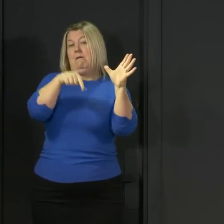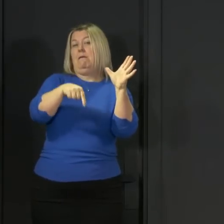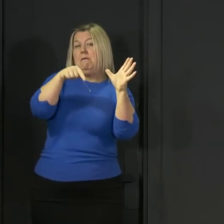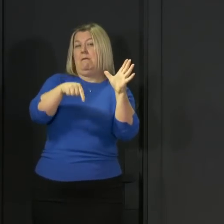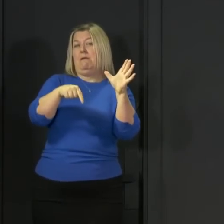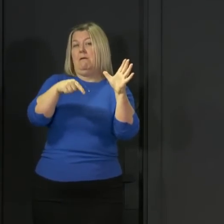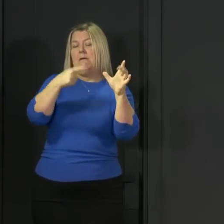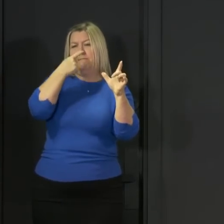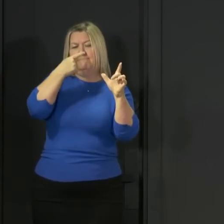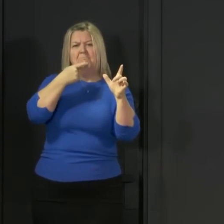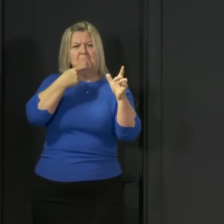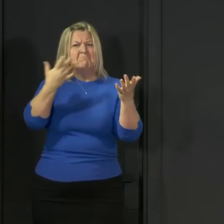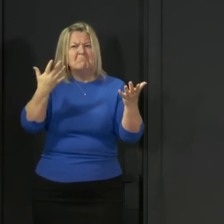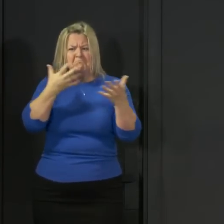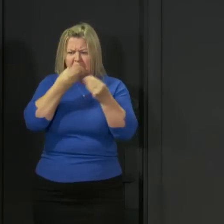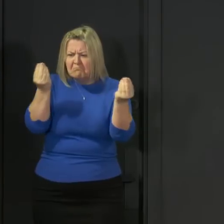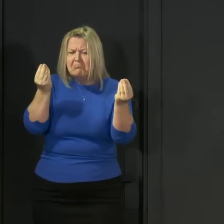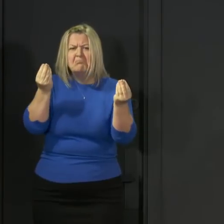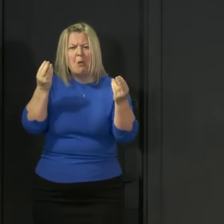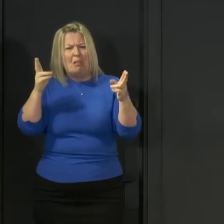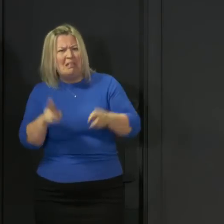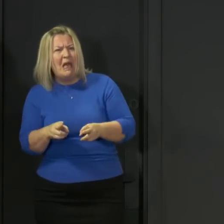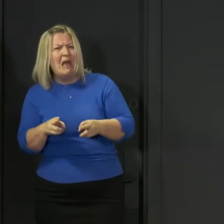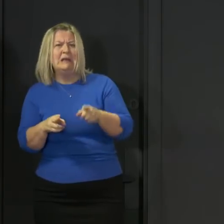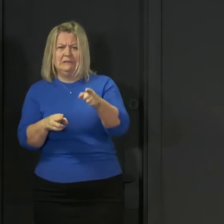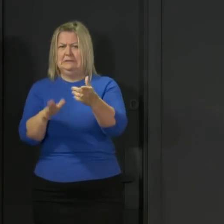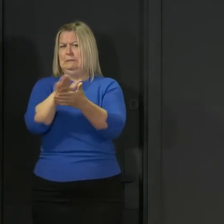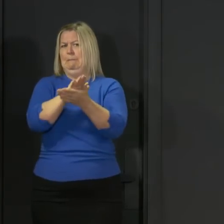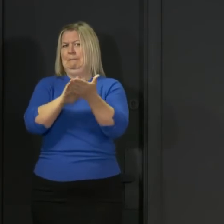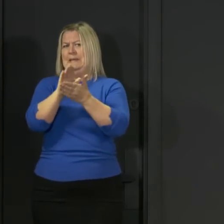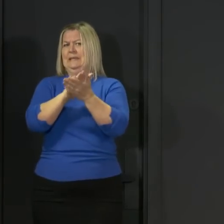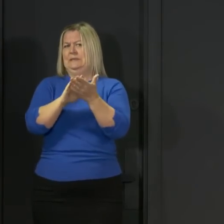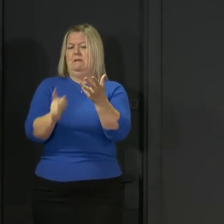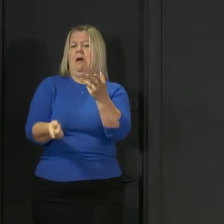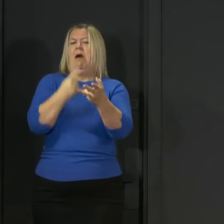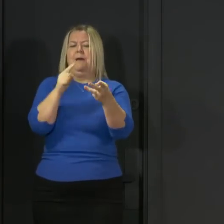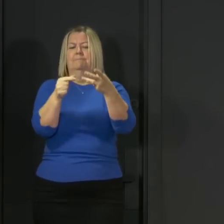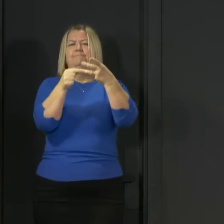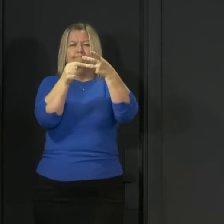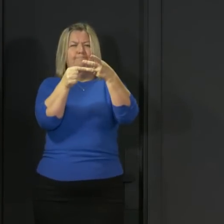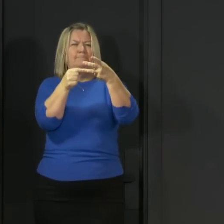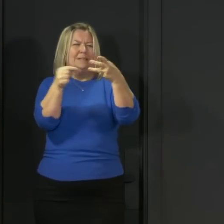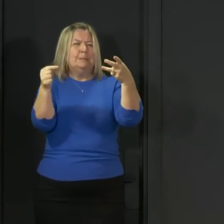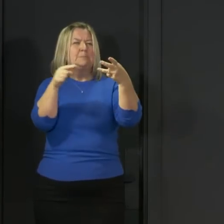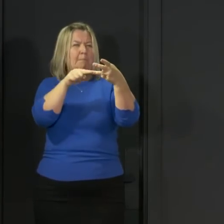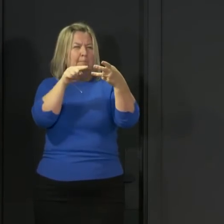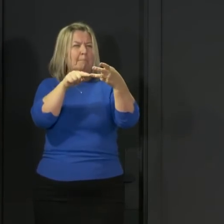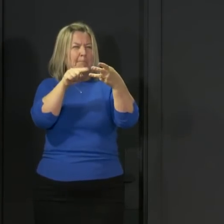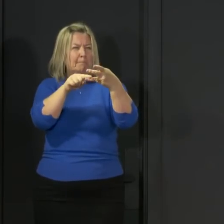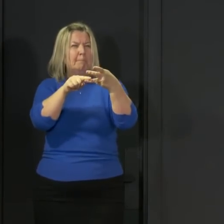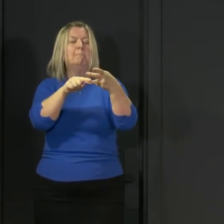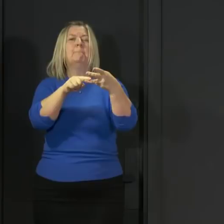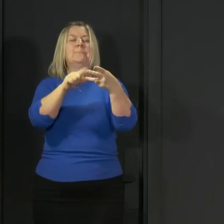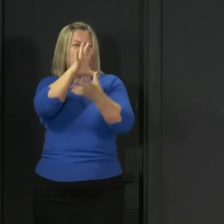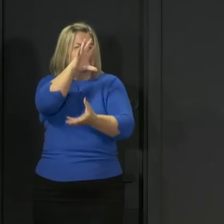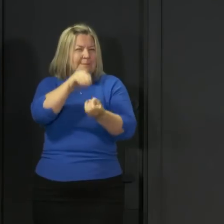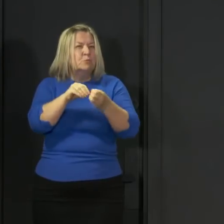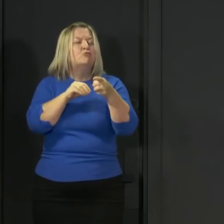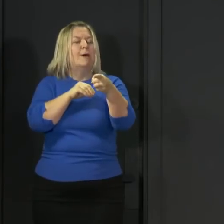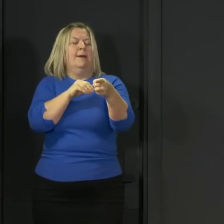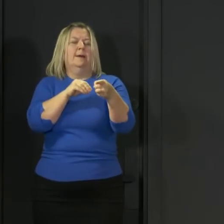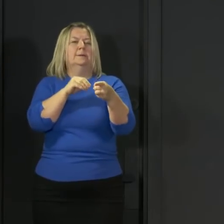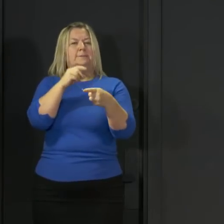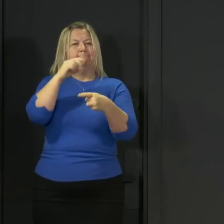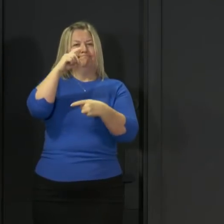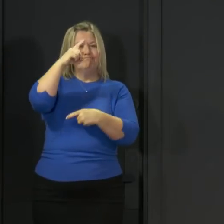of COVID-19. The chief medical officer will say more about this in a few moments, but to summarise, if you have a high temperature or a persistent